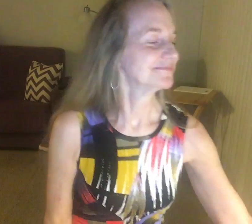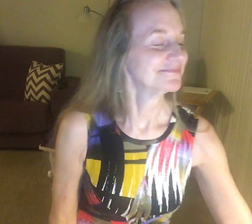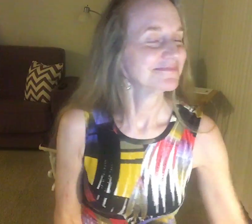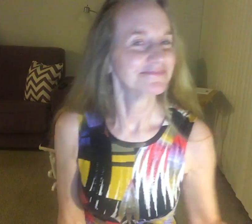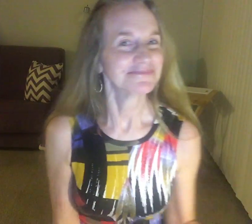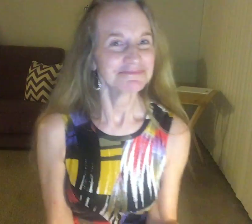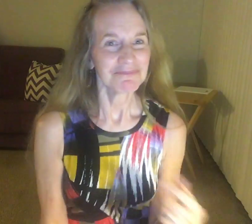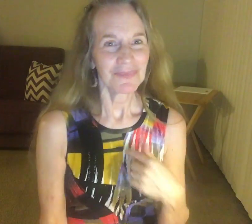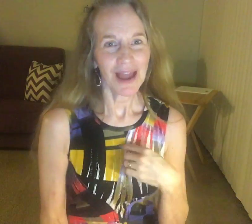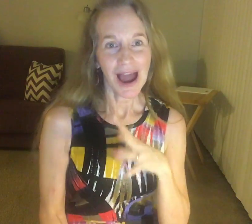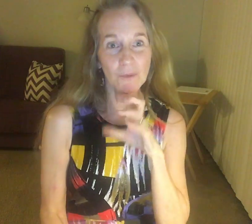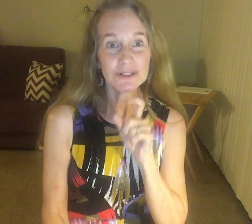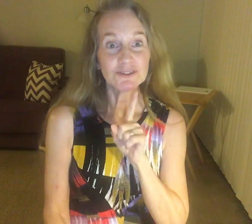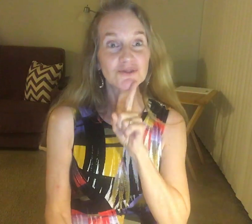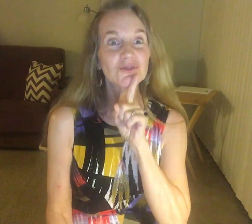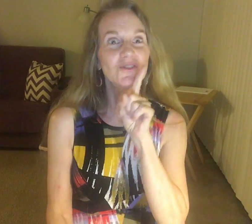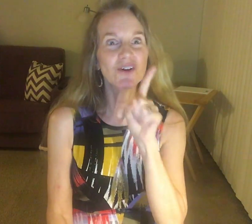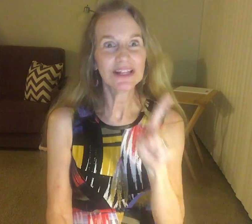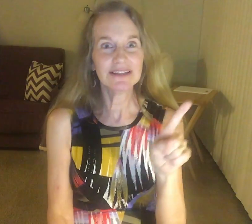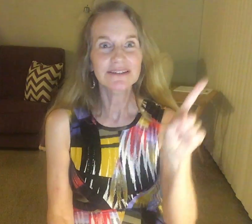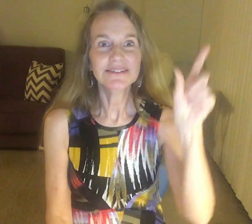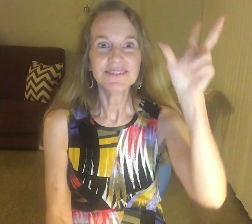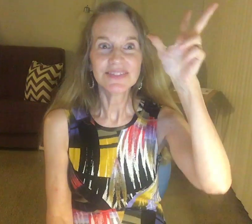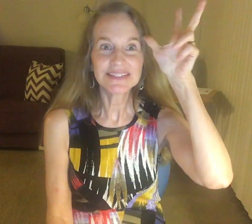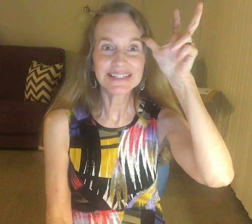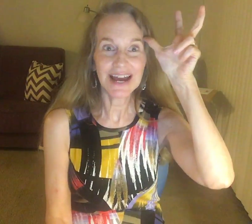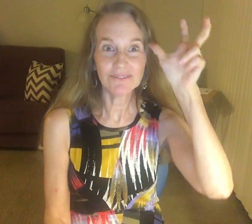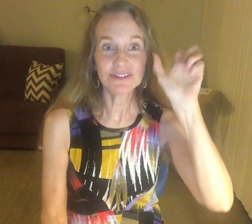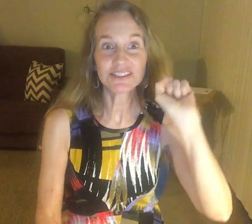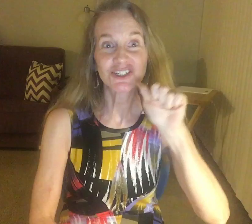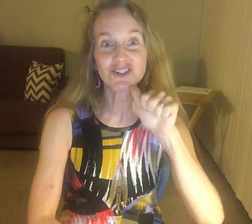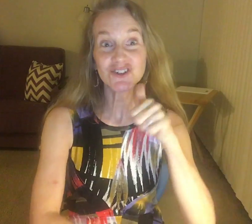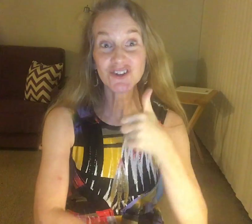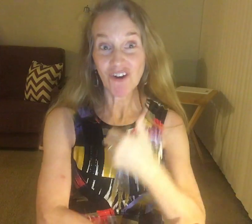I was 16 years